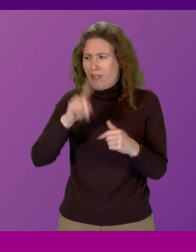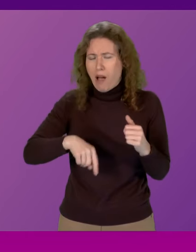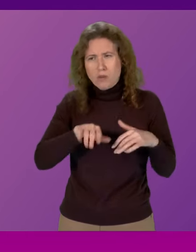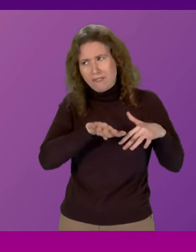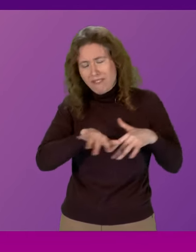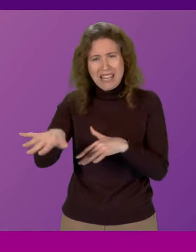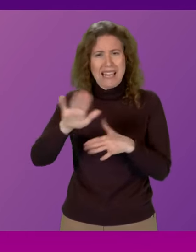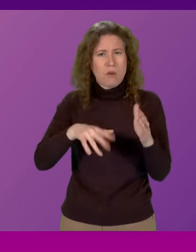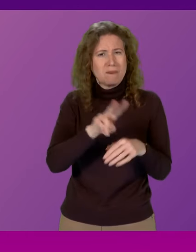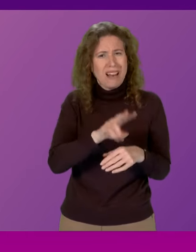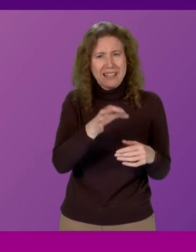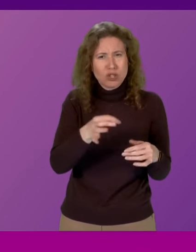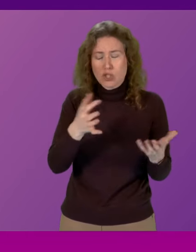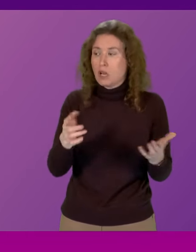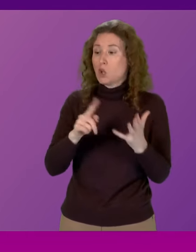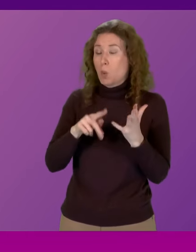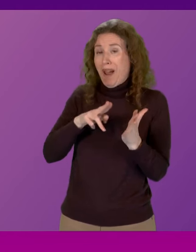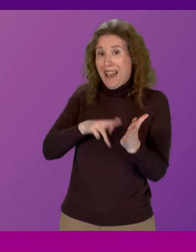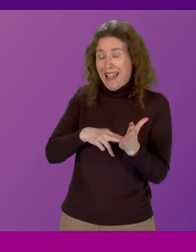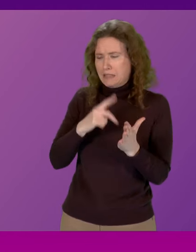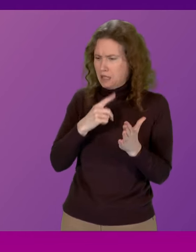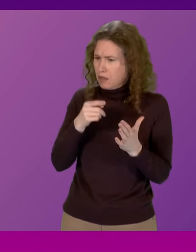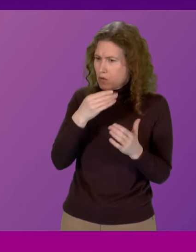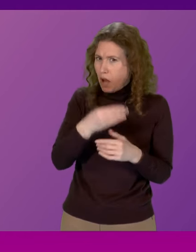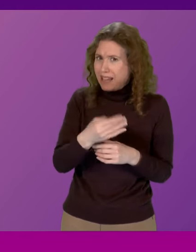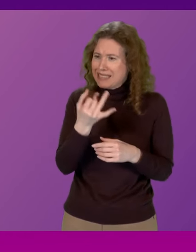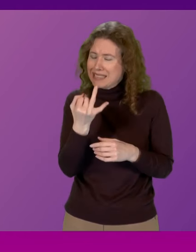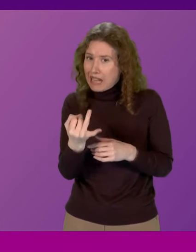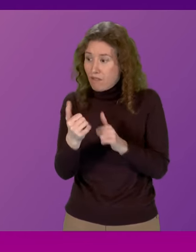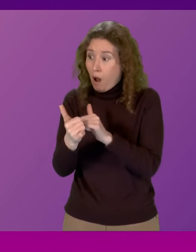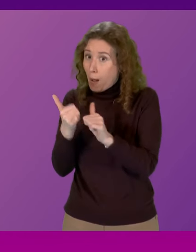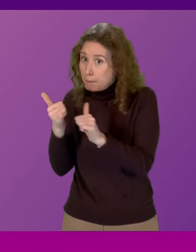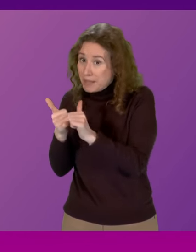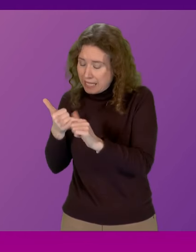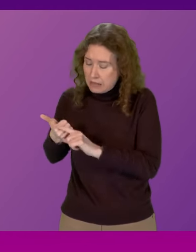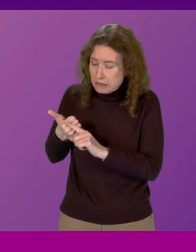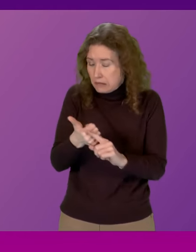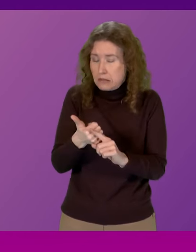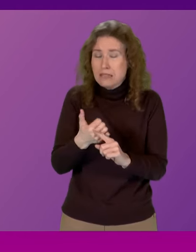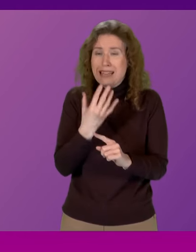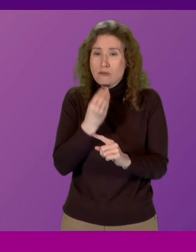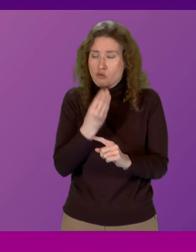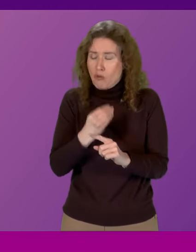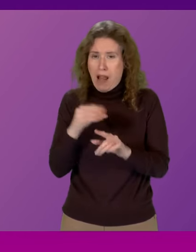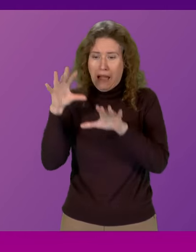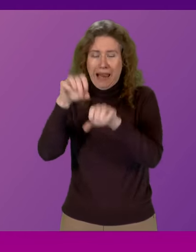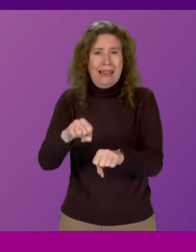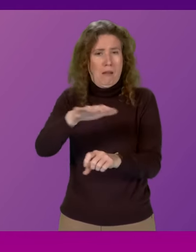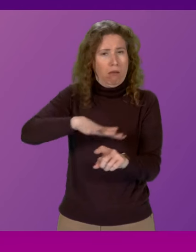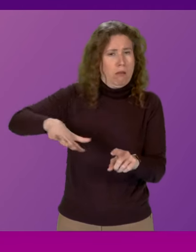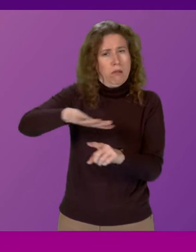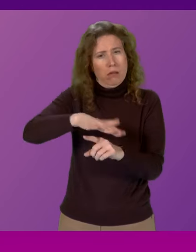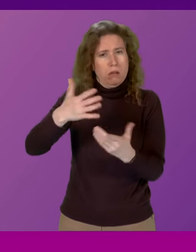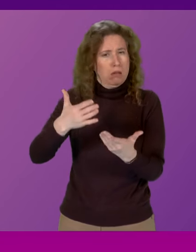flee their villages the United Nations has identified 97 companies who are complicit in Israel's illegal occupation through its West Bank settlements